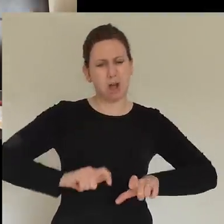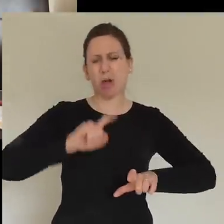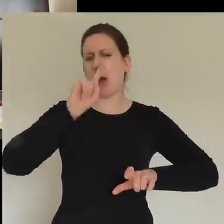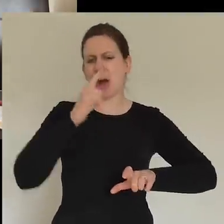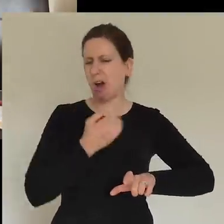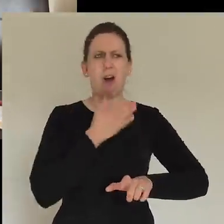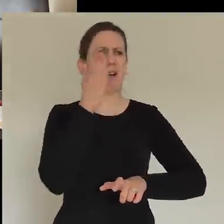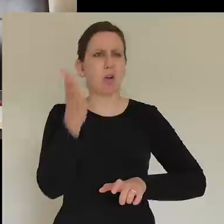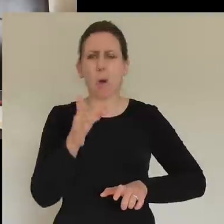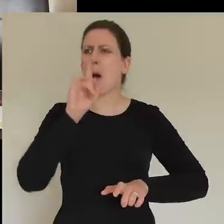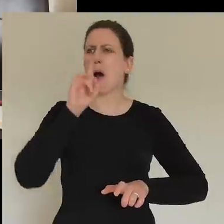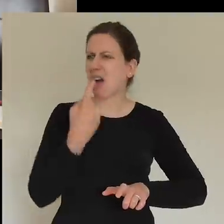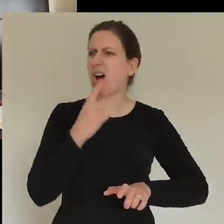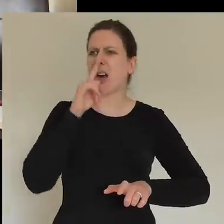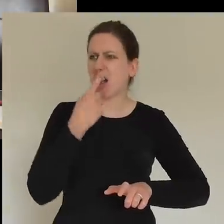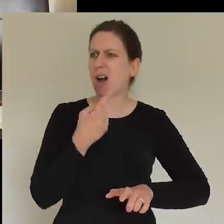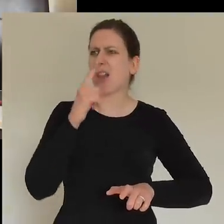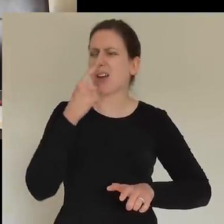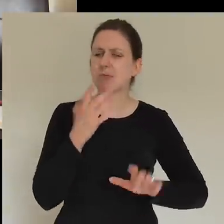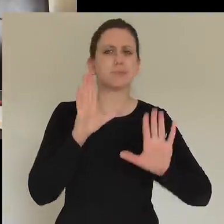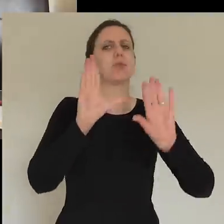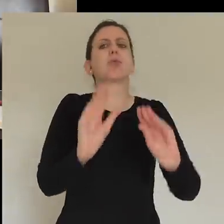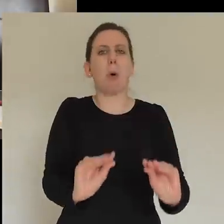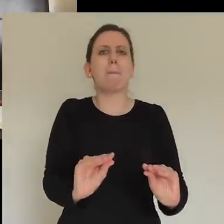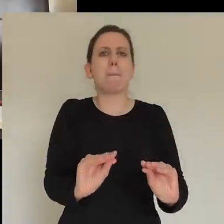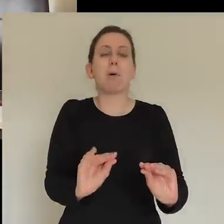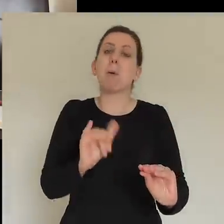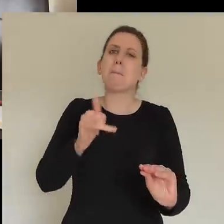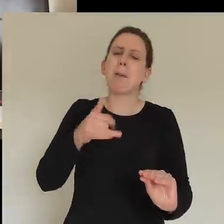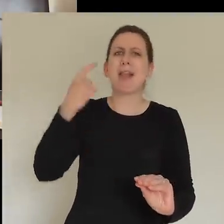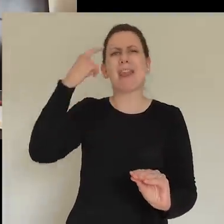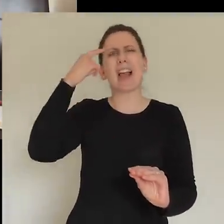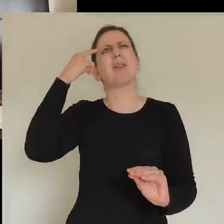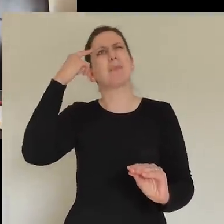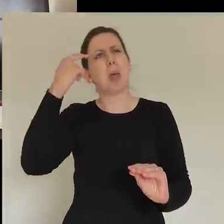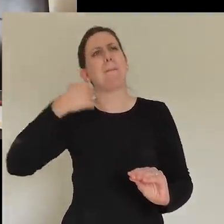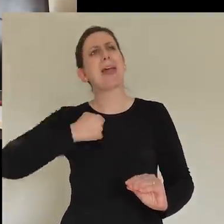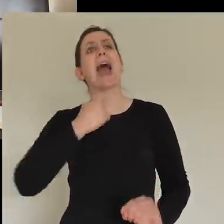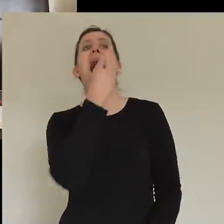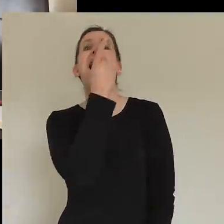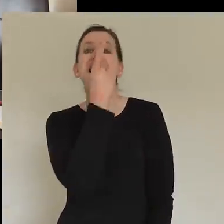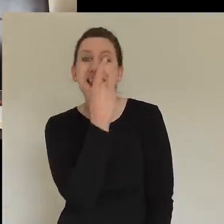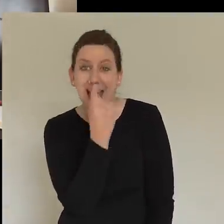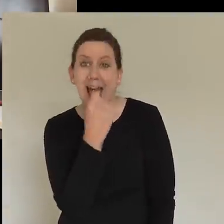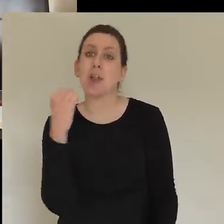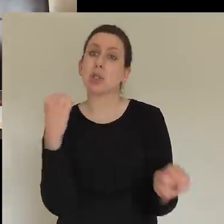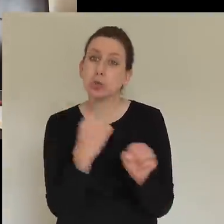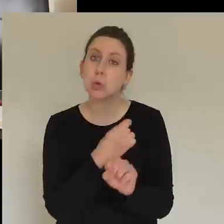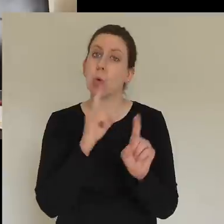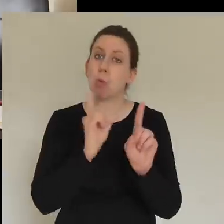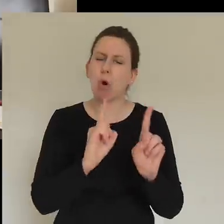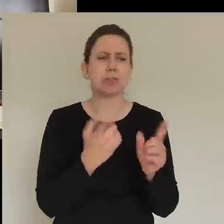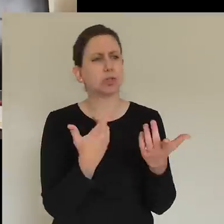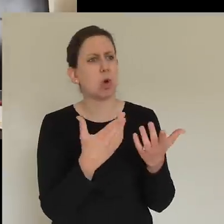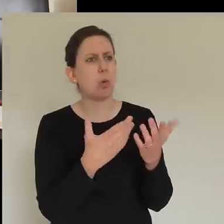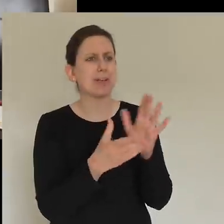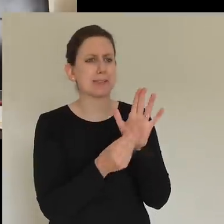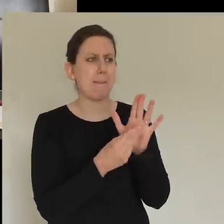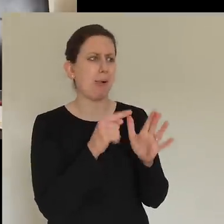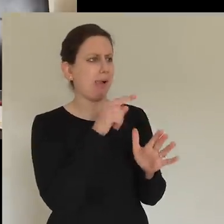to say, well, what is possible? What can I do? A bit like when you were at all coronavirus and you were like, actually, what I can do is pray. So I will lie in my bed